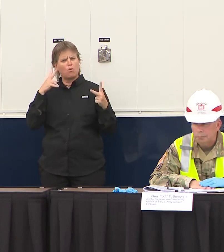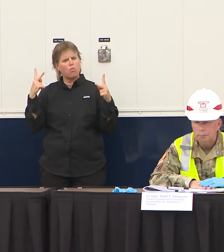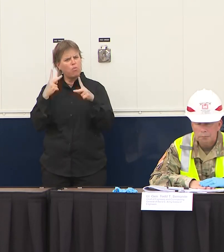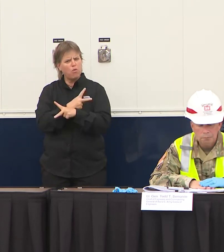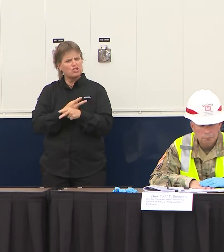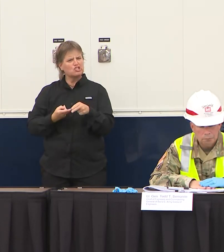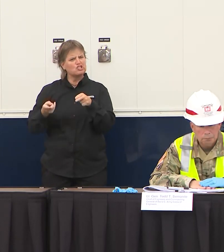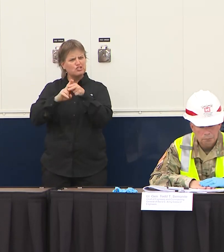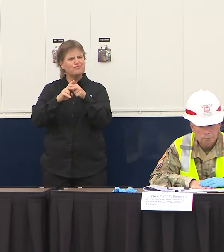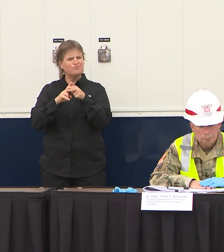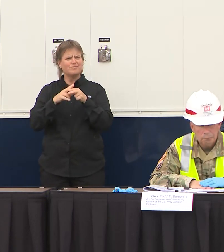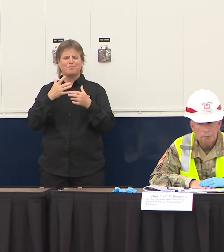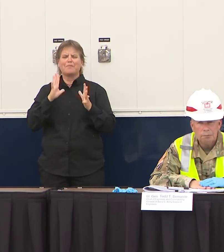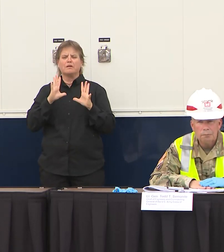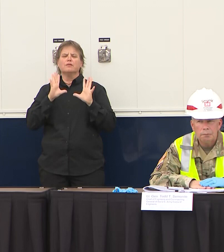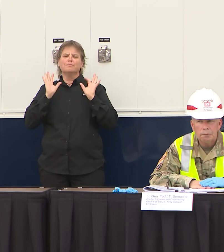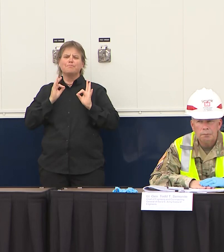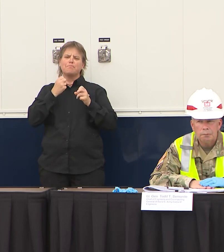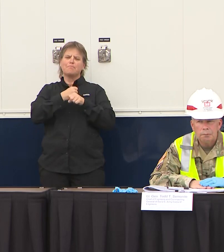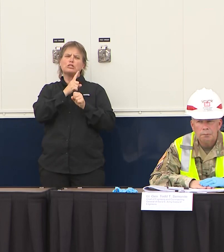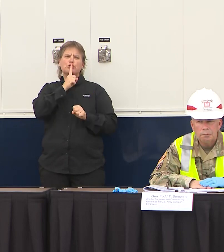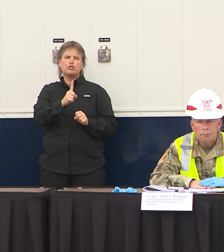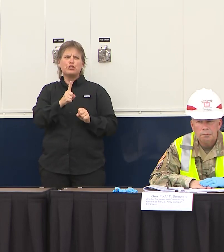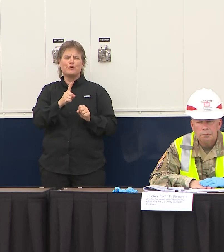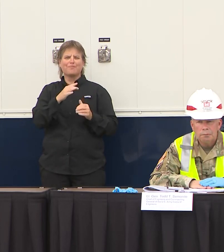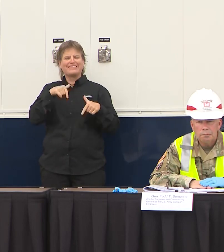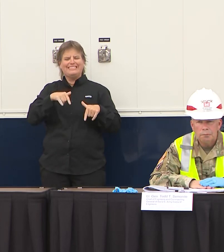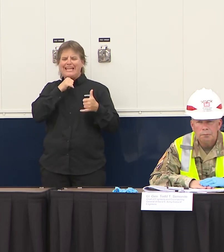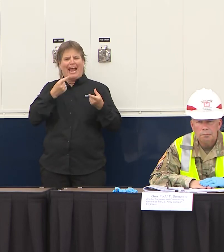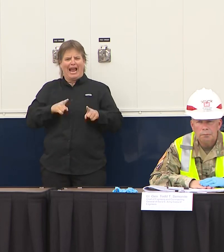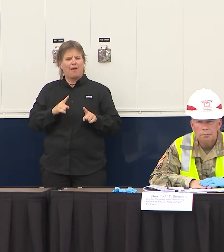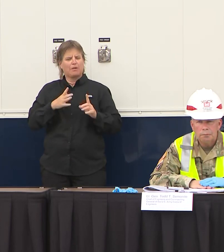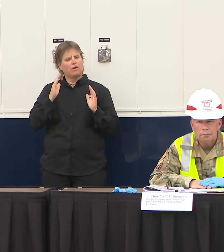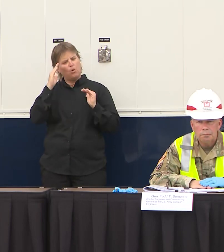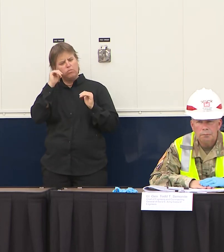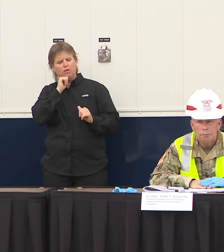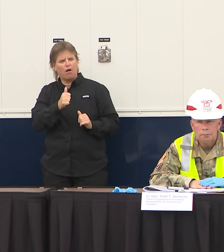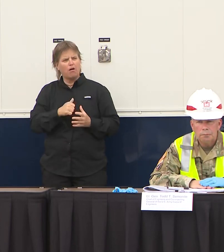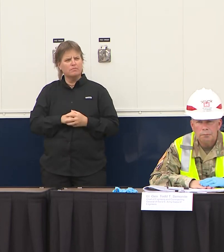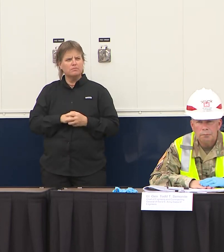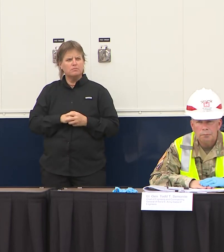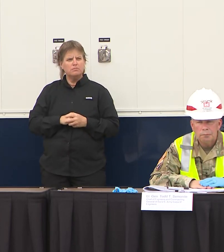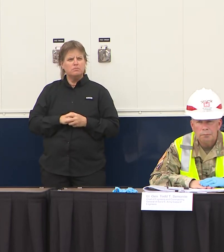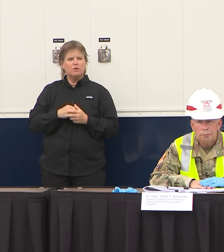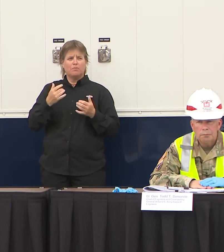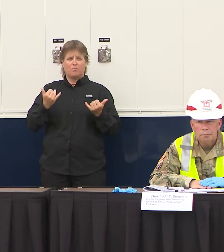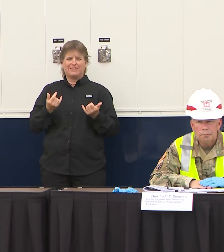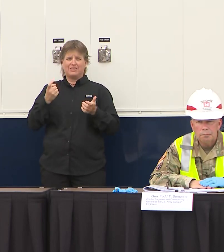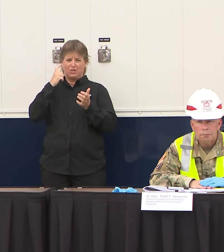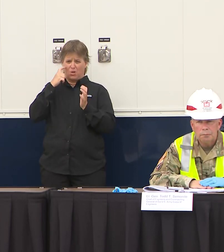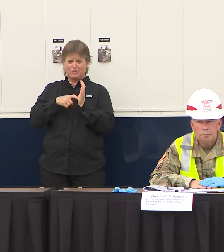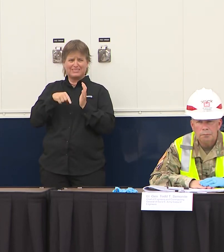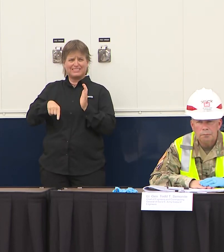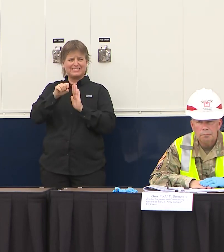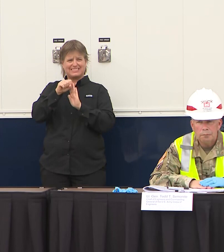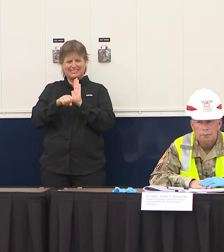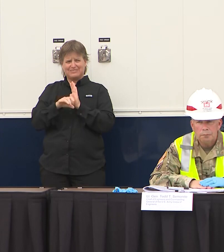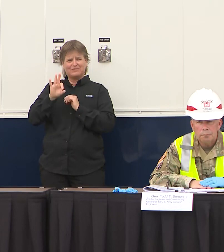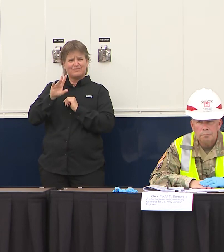be prepared and so what you're seeing here today is the state of Florida the Army Corps of Engineers Miami-Dade County Miami Beach